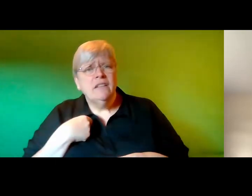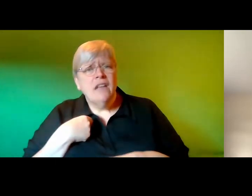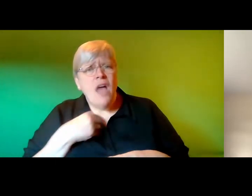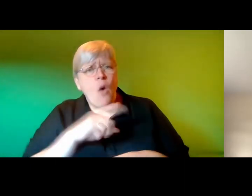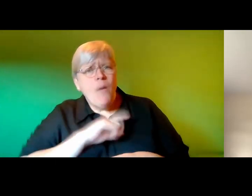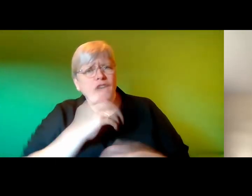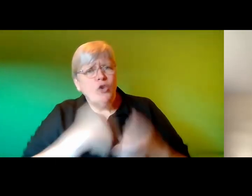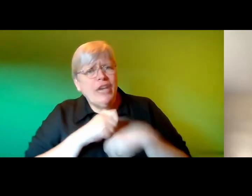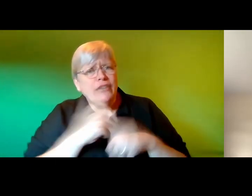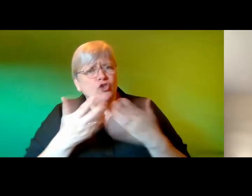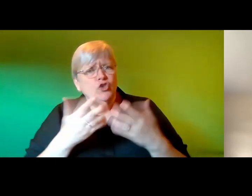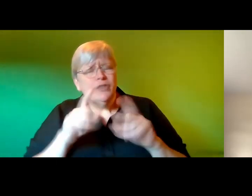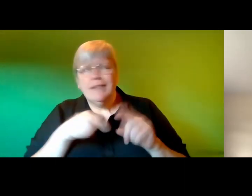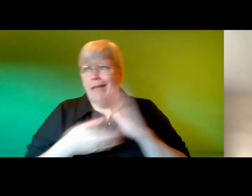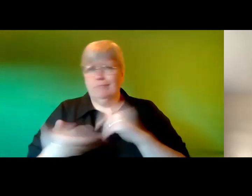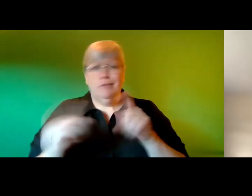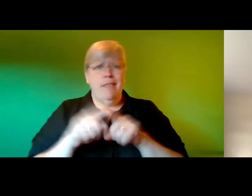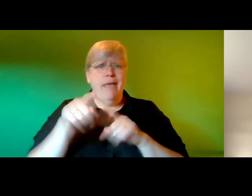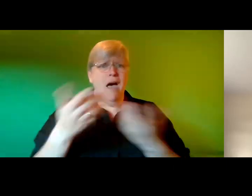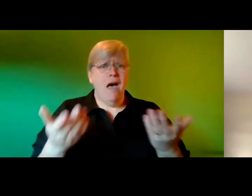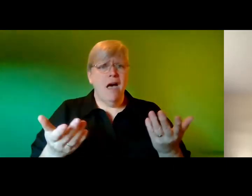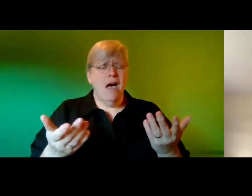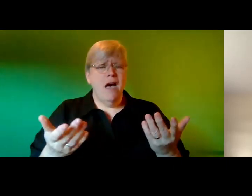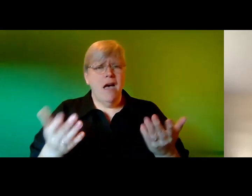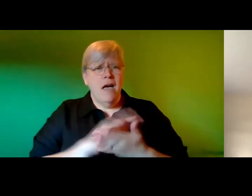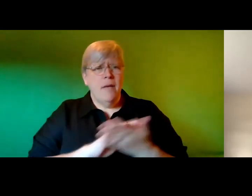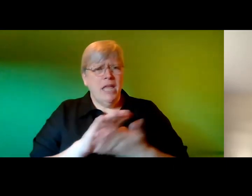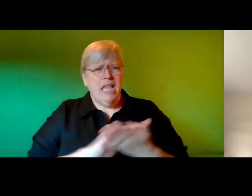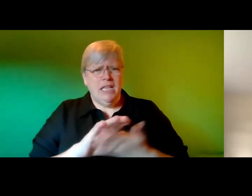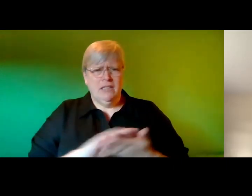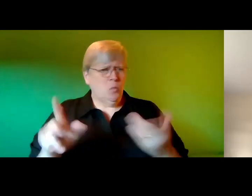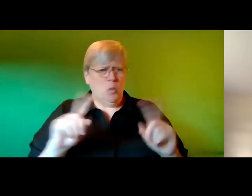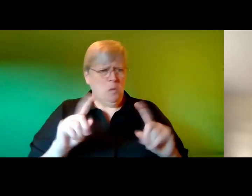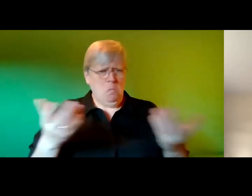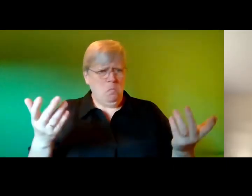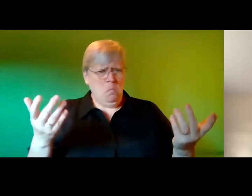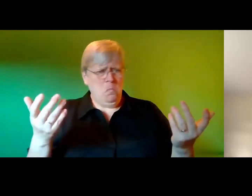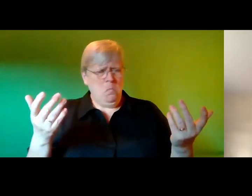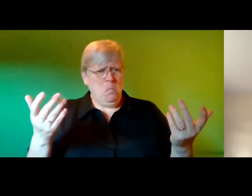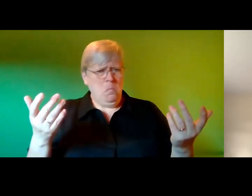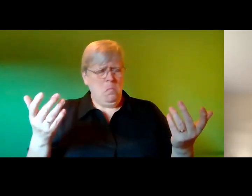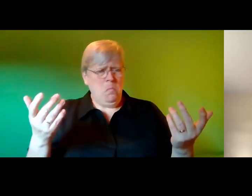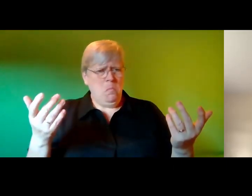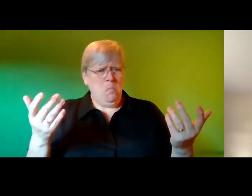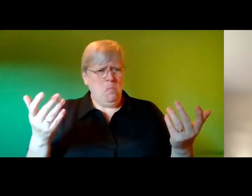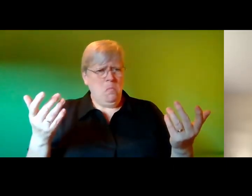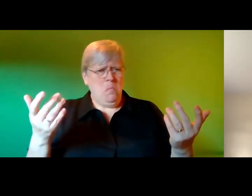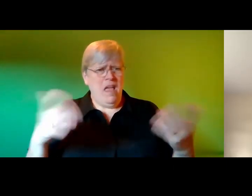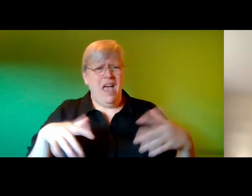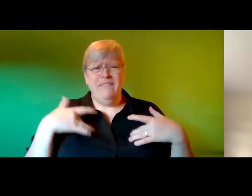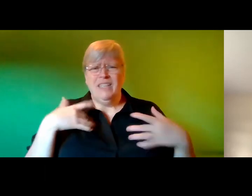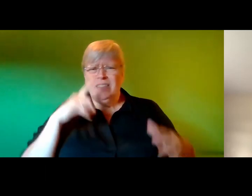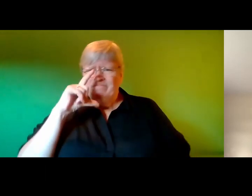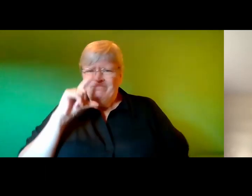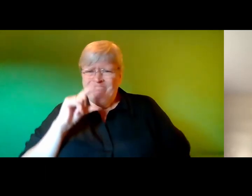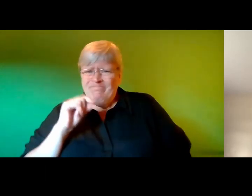you can't go out like that what do you mean bitter she says with a smile for some reason this makes me feel small and